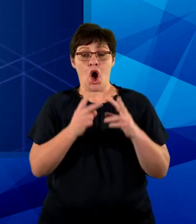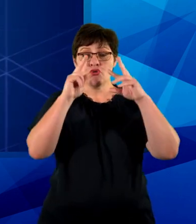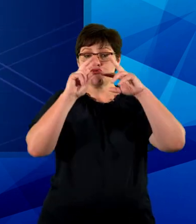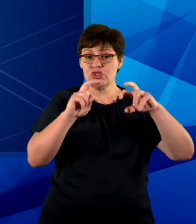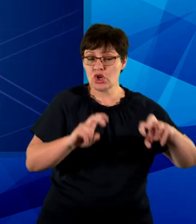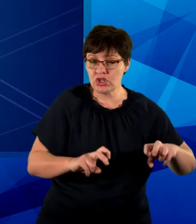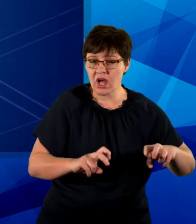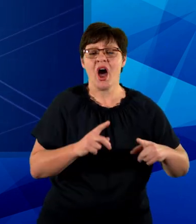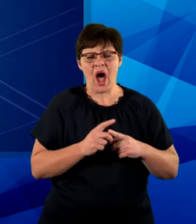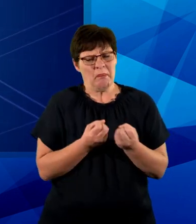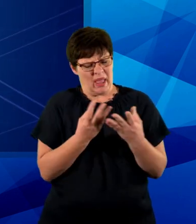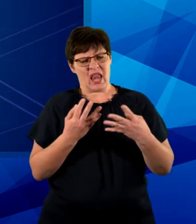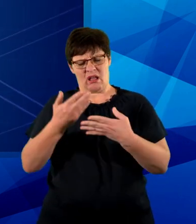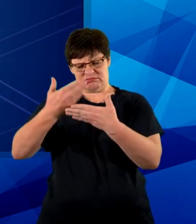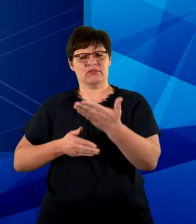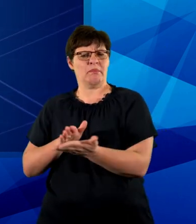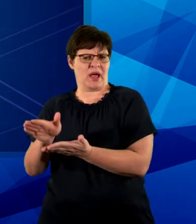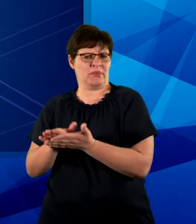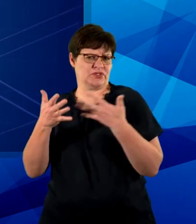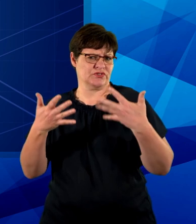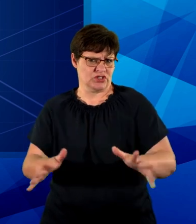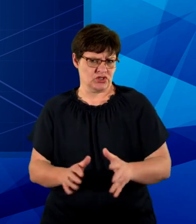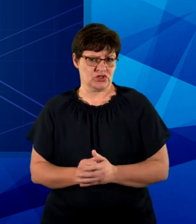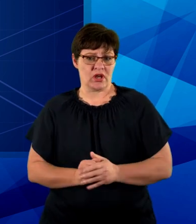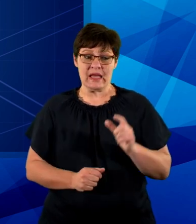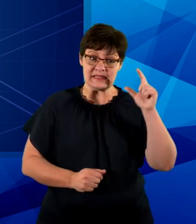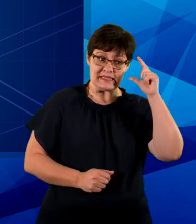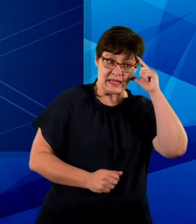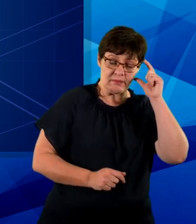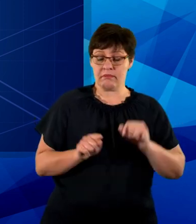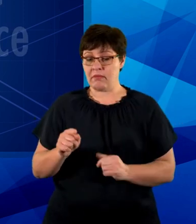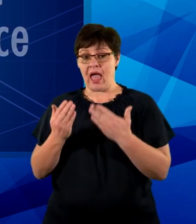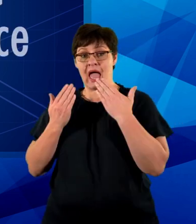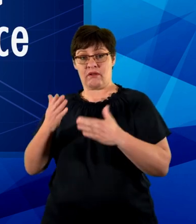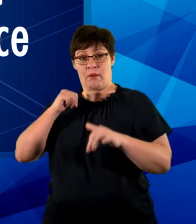academic articles to prove that there is a relationship between sleep and academic performance.